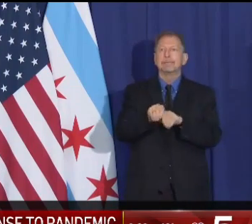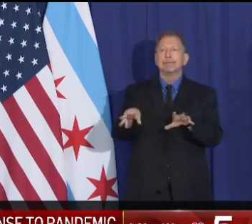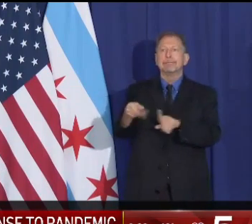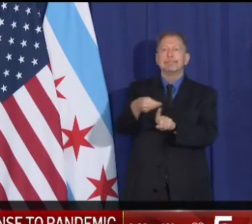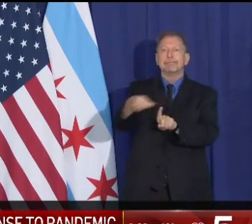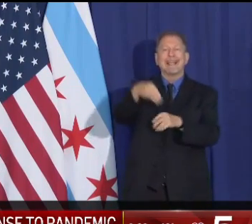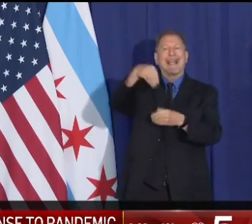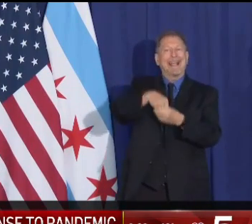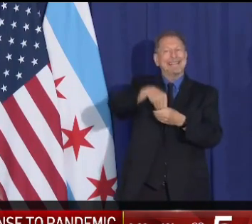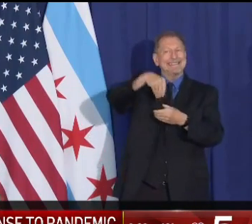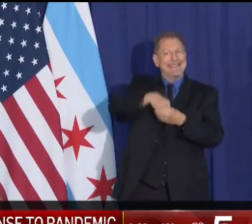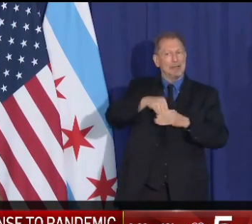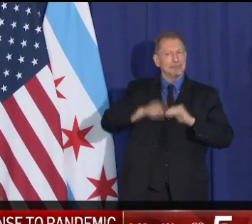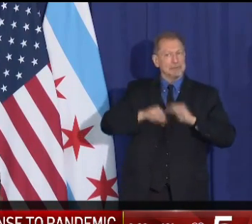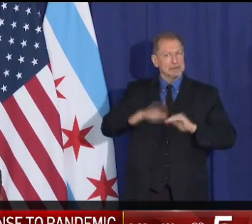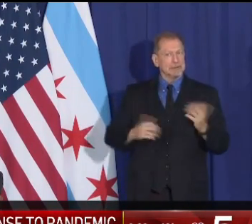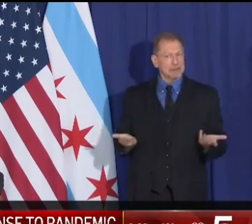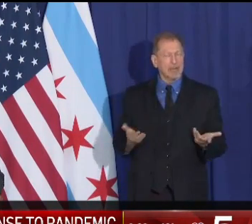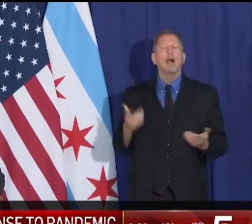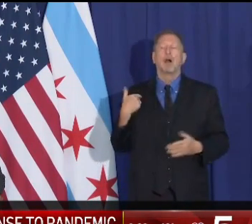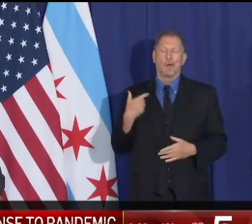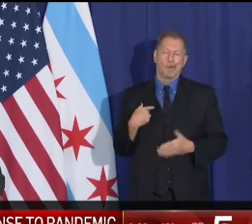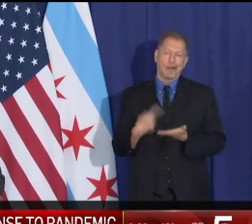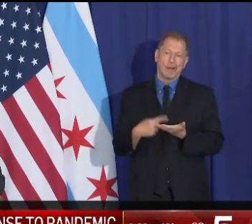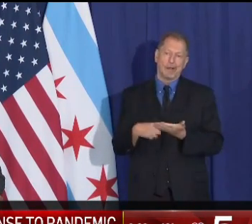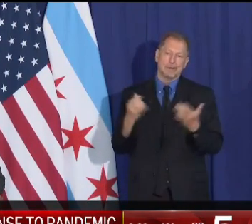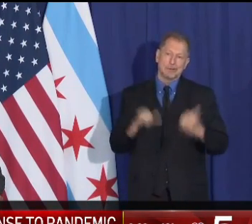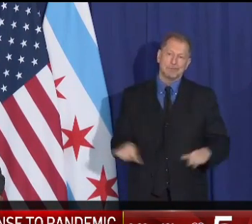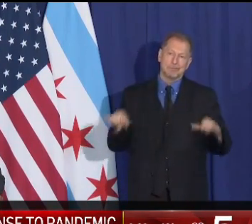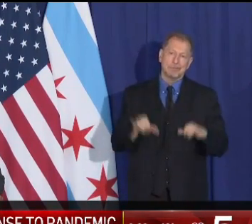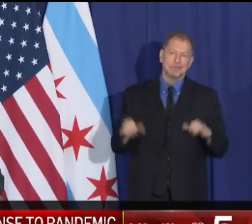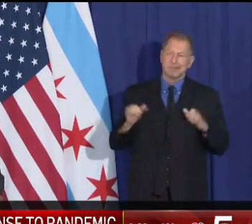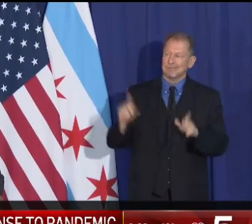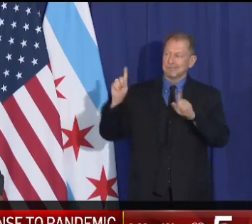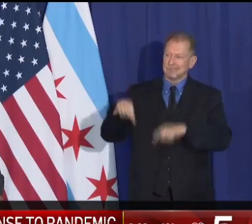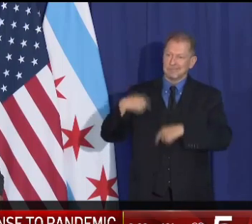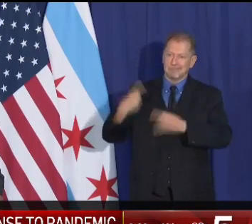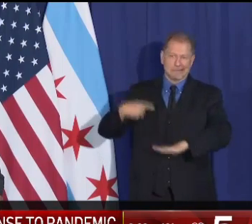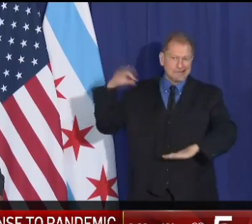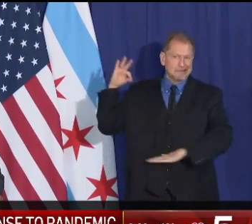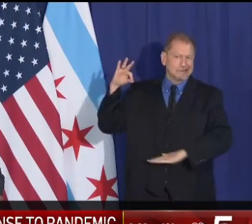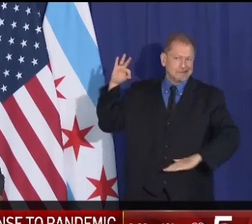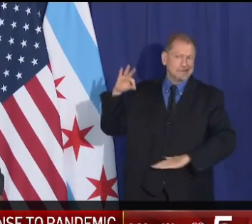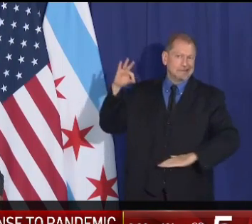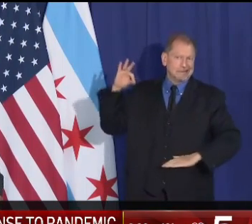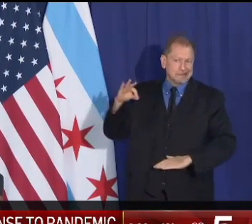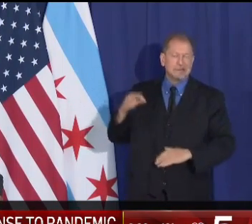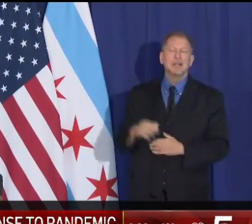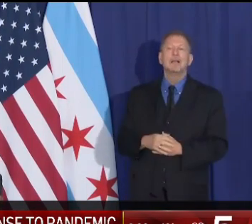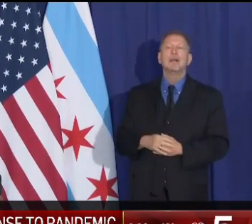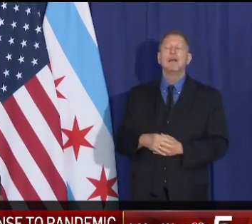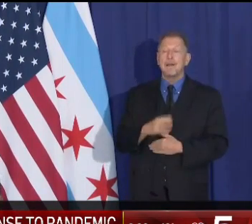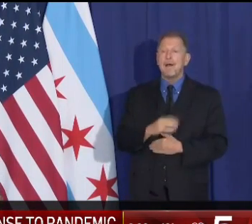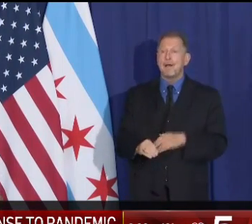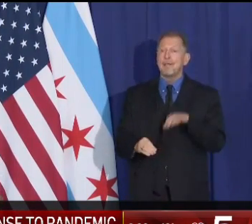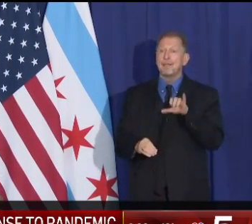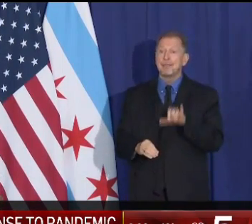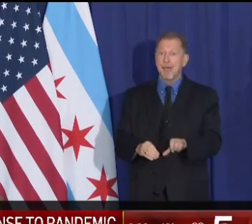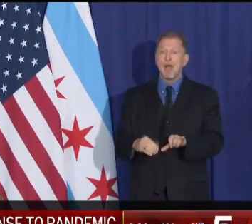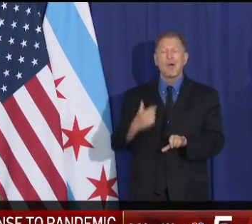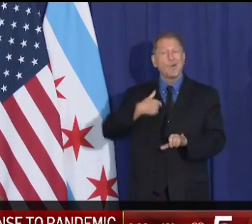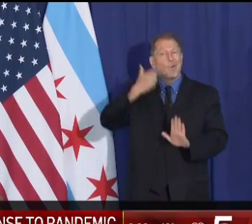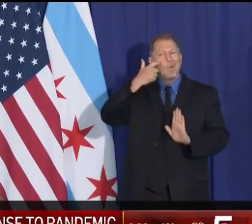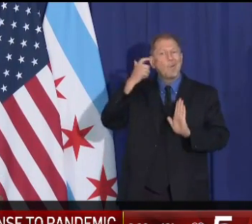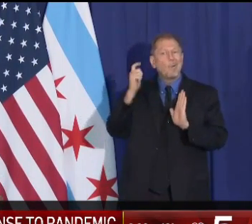now since the very beginning of this pandemic's entry into Chicago. And this is exactly what we're